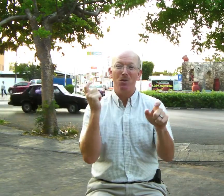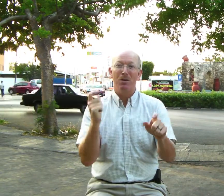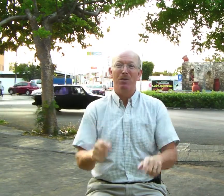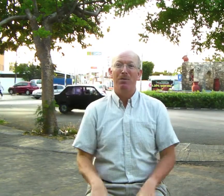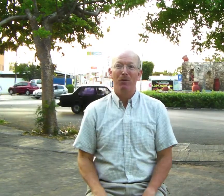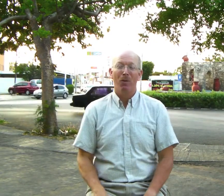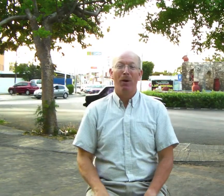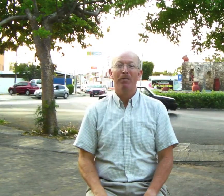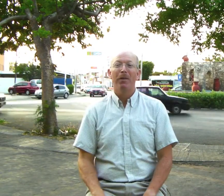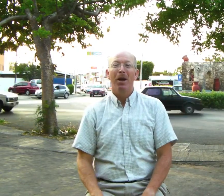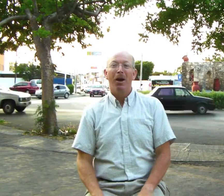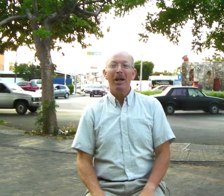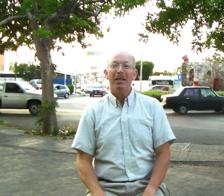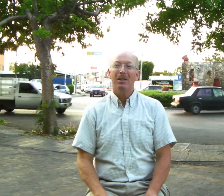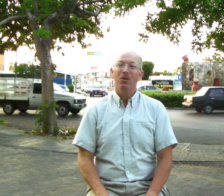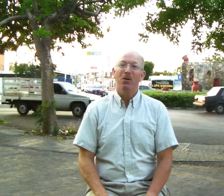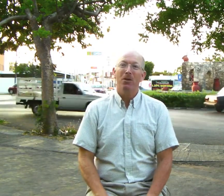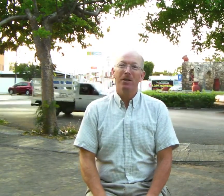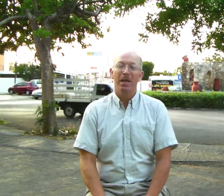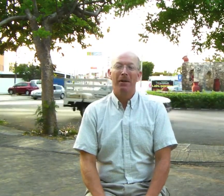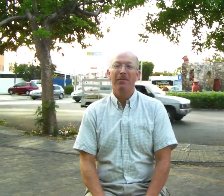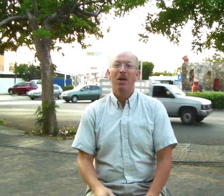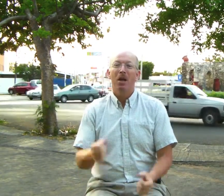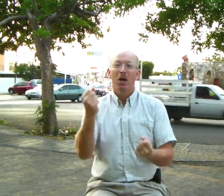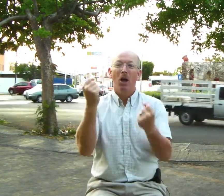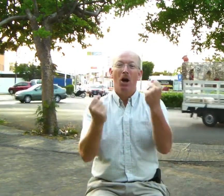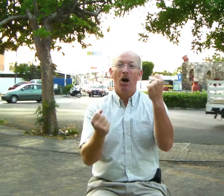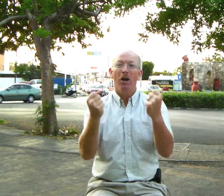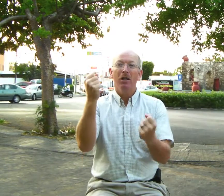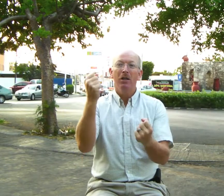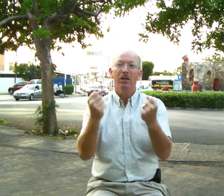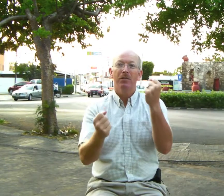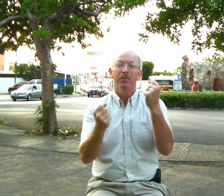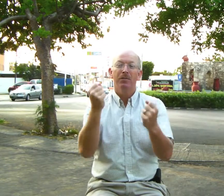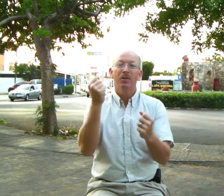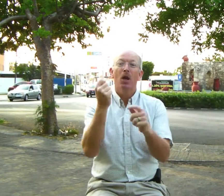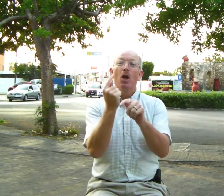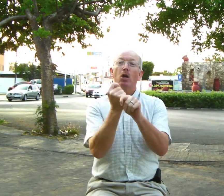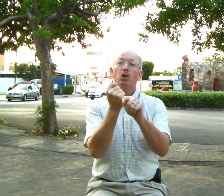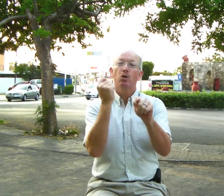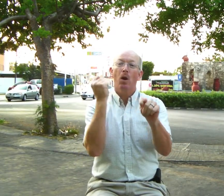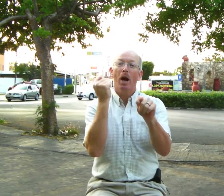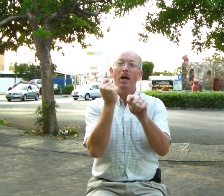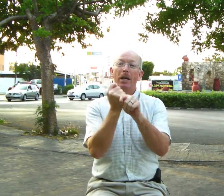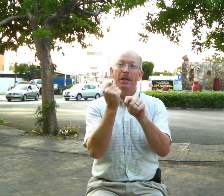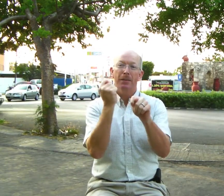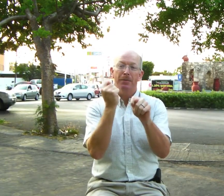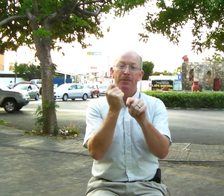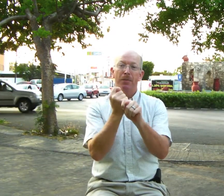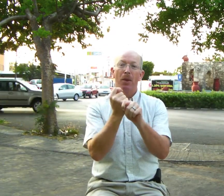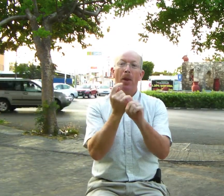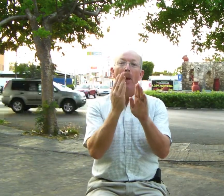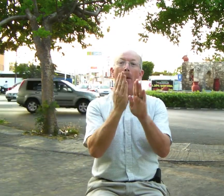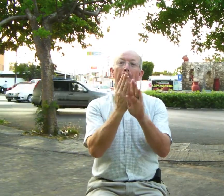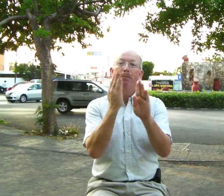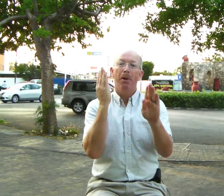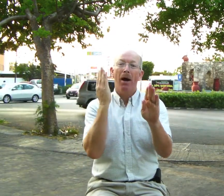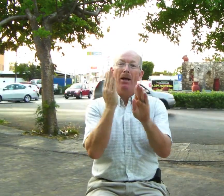before. All right, let's go through those again. Car. Truck. Bus